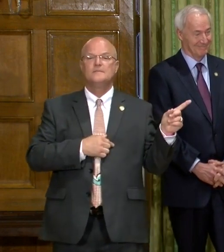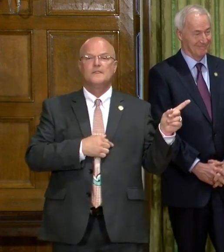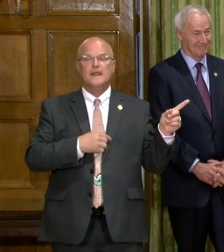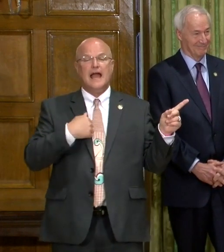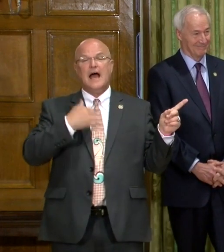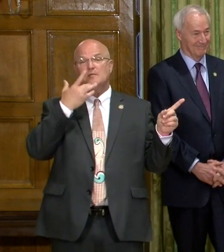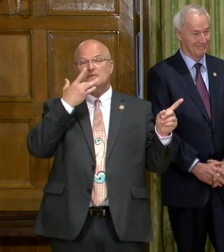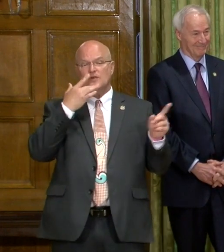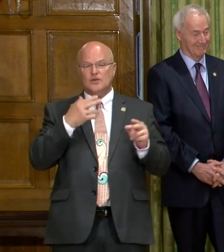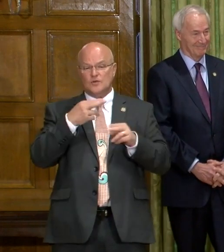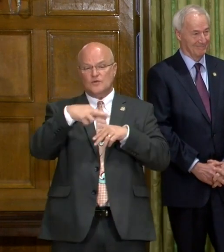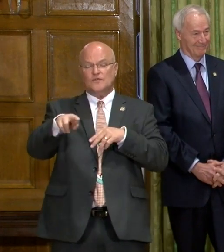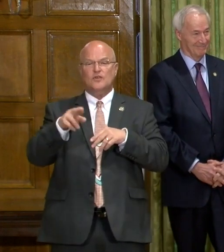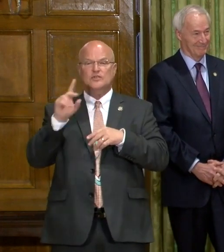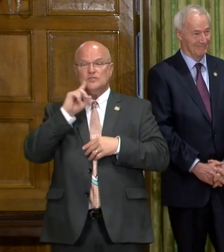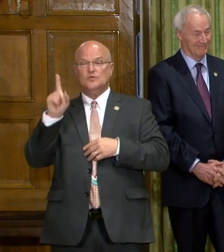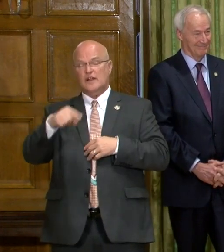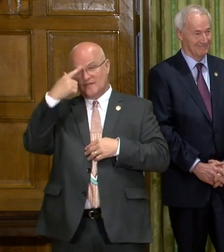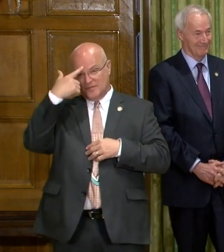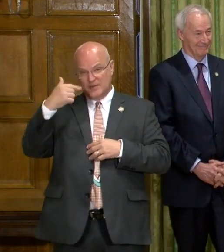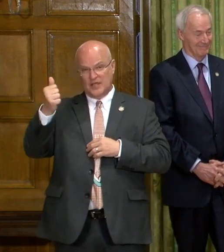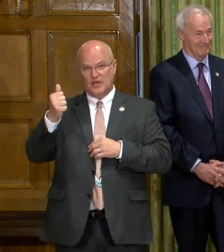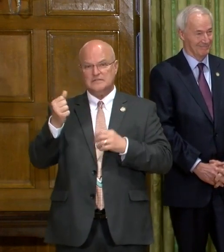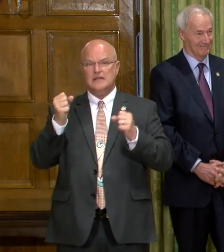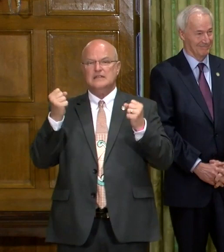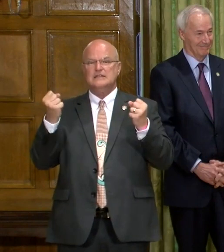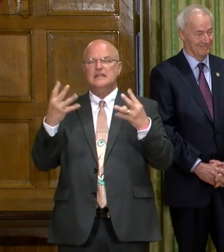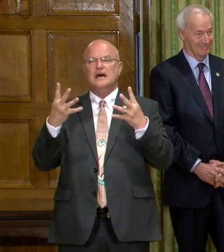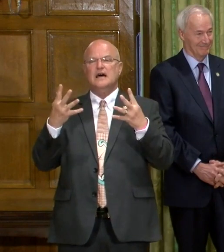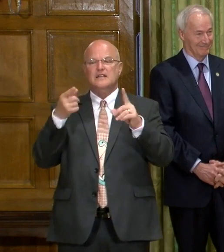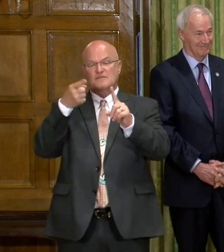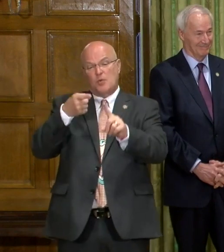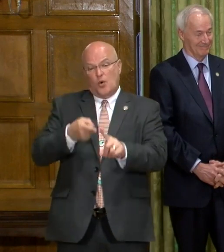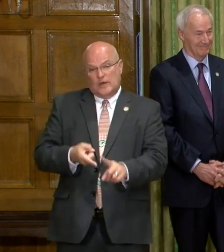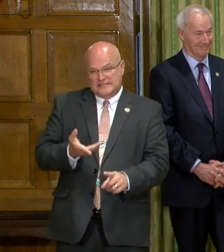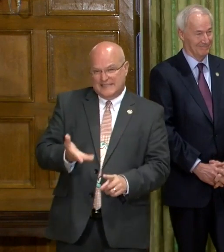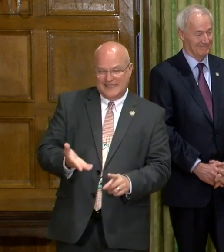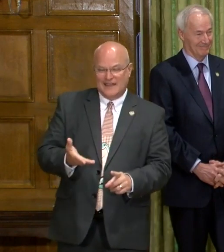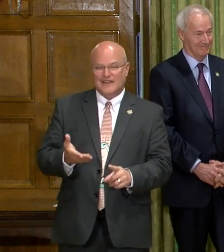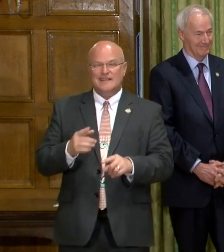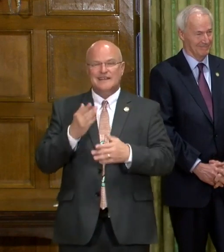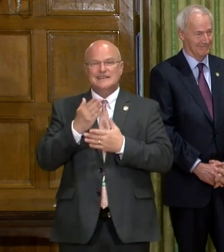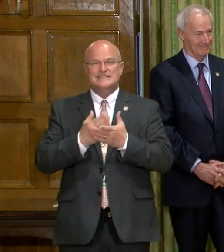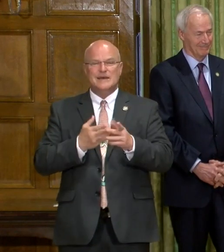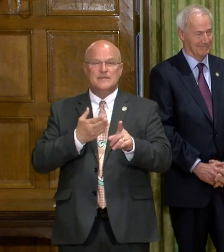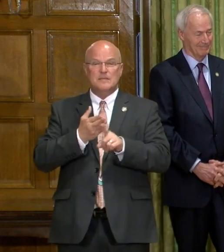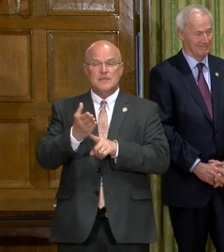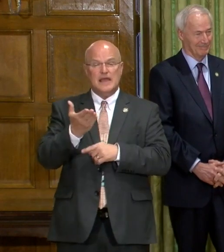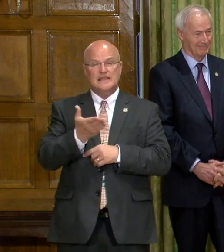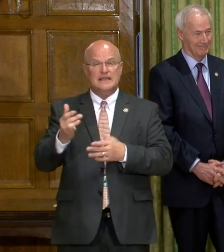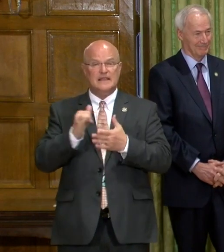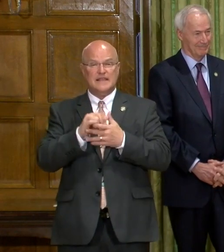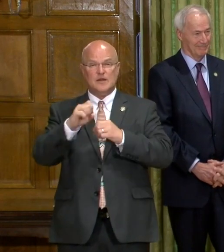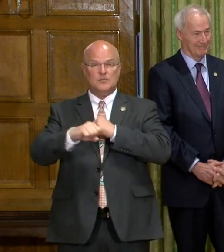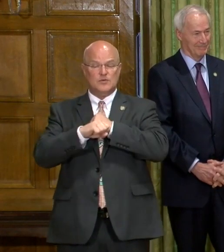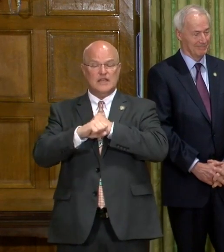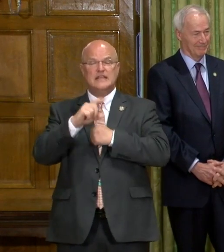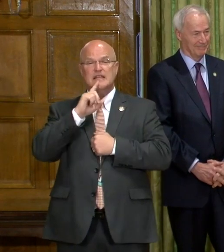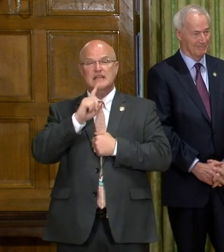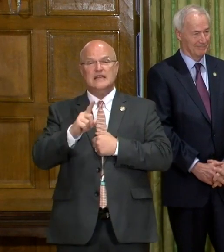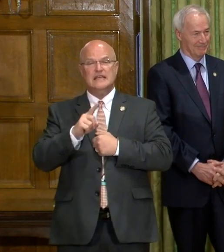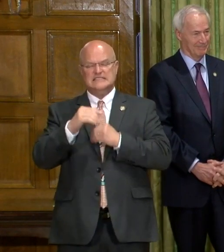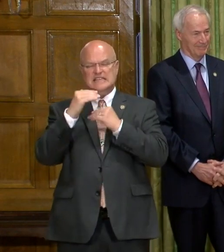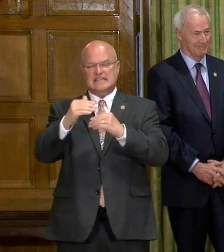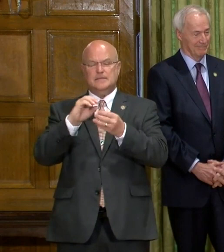would prefer to refer you to the directive because there's a lot of points in there. Some of the main ones that are protective is